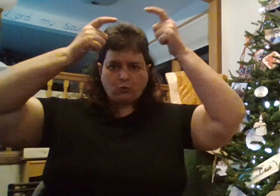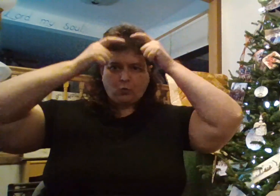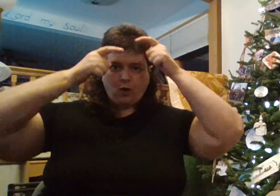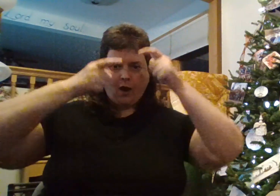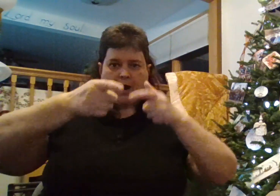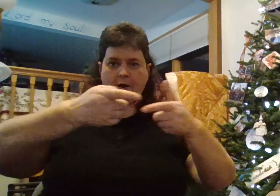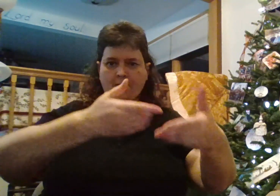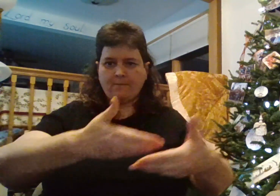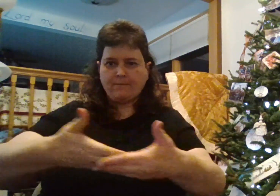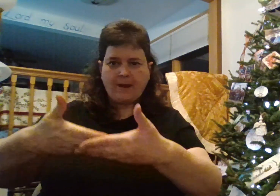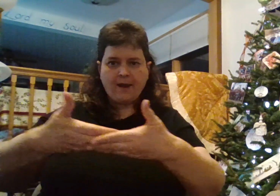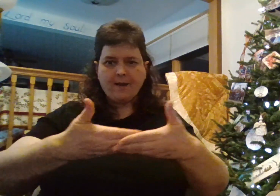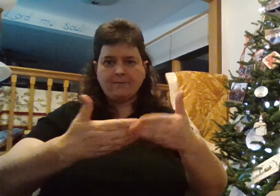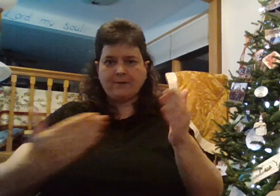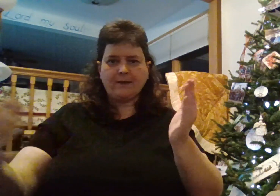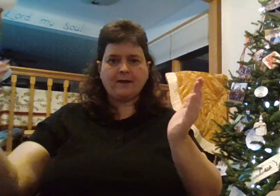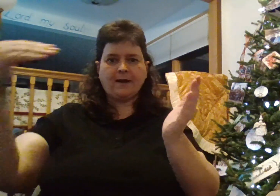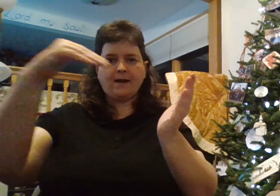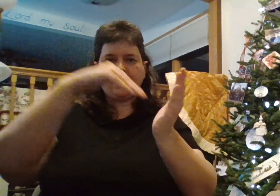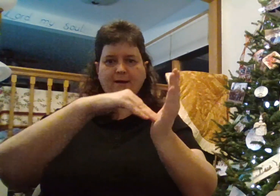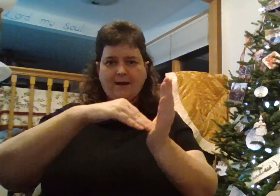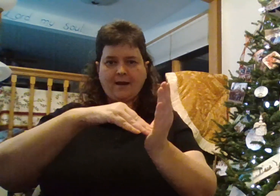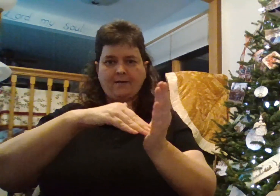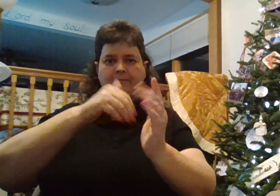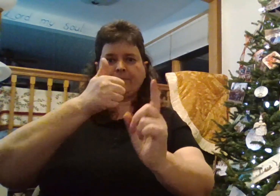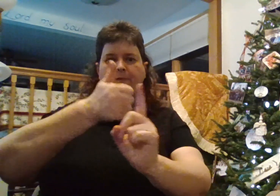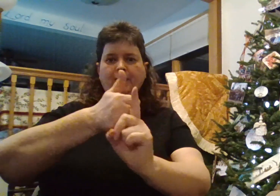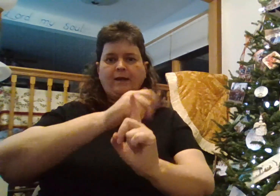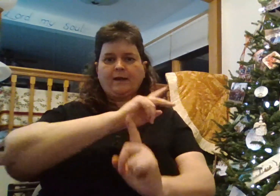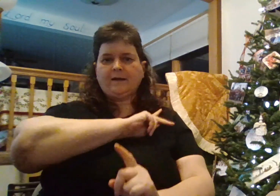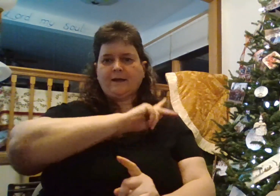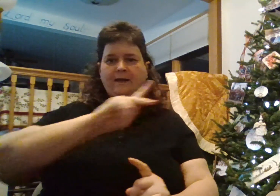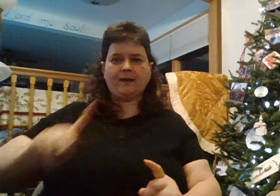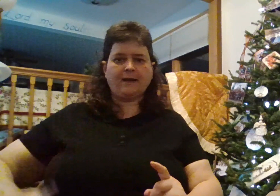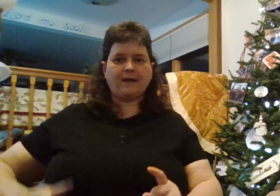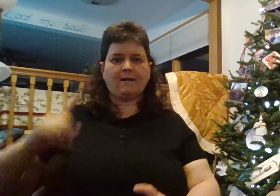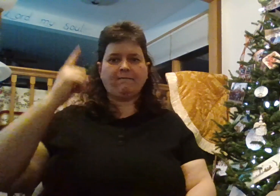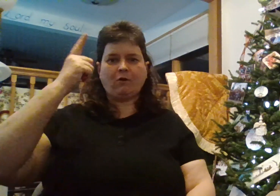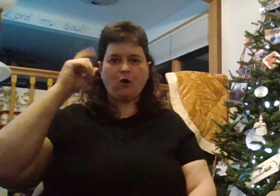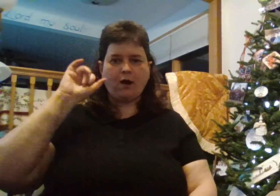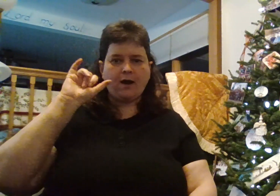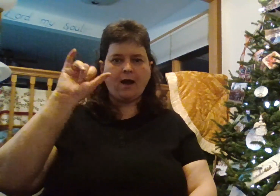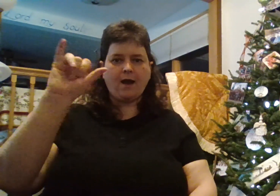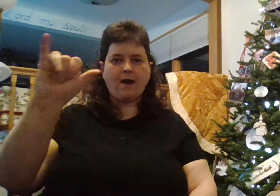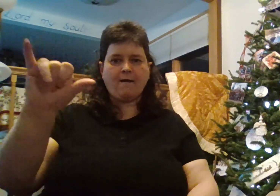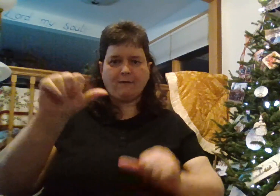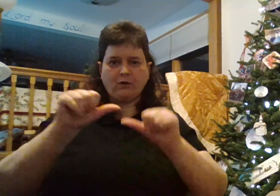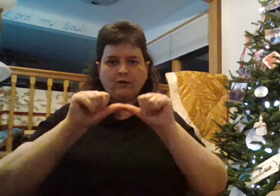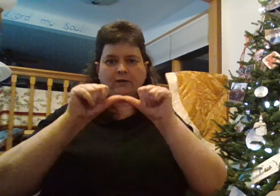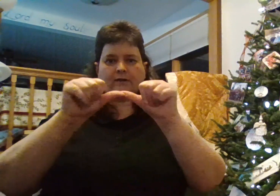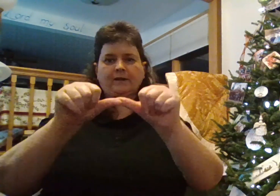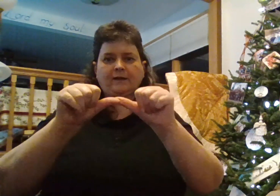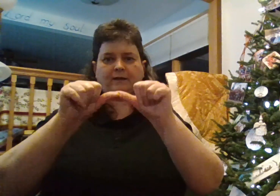crown him again, King forever, King